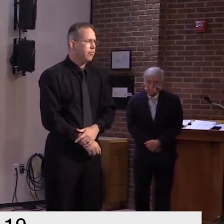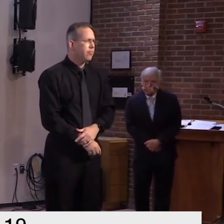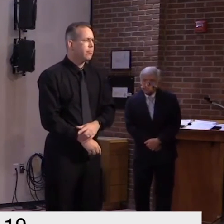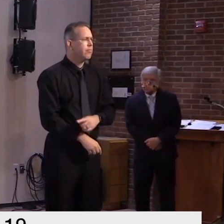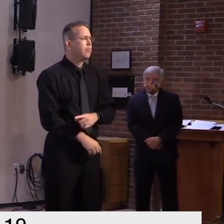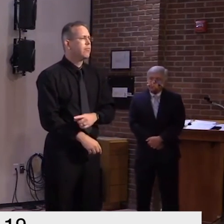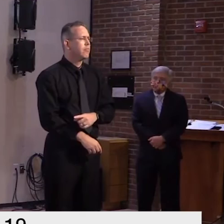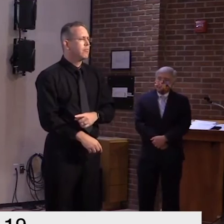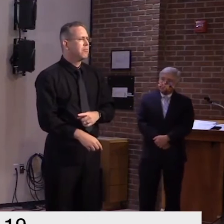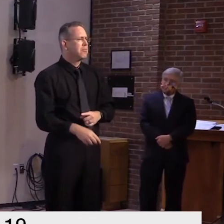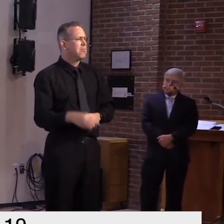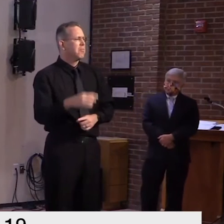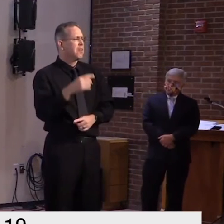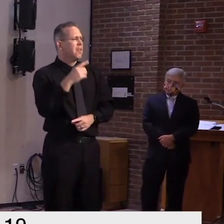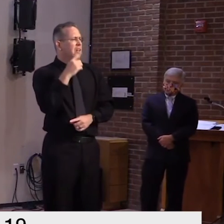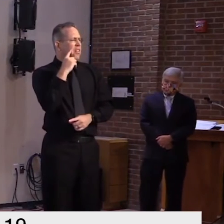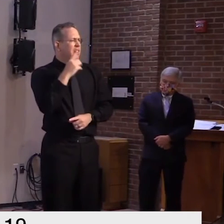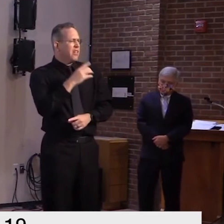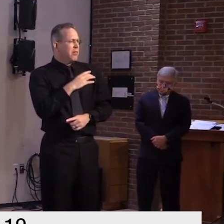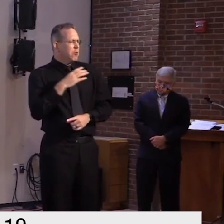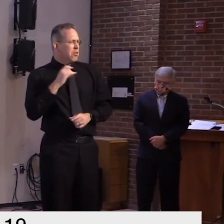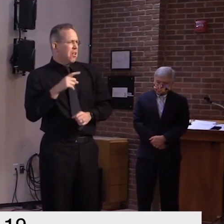and can you give us that information